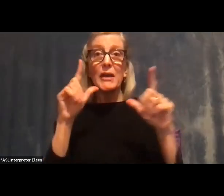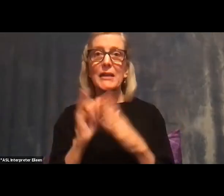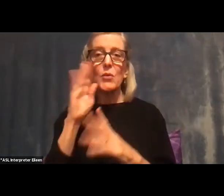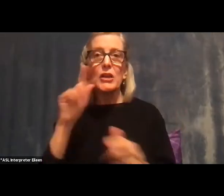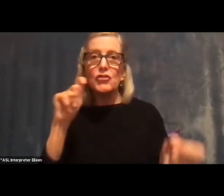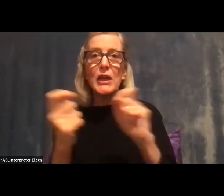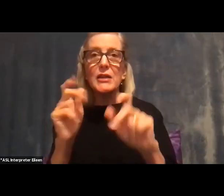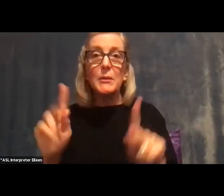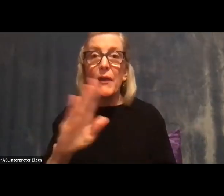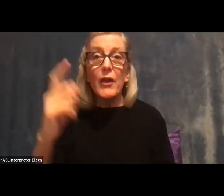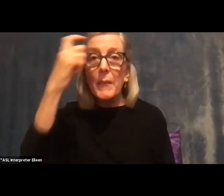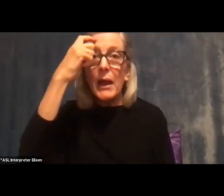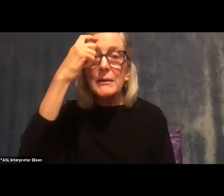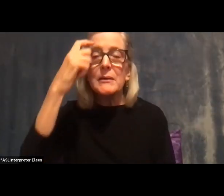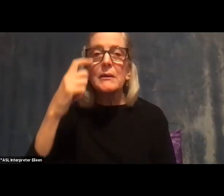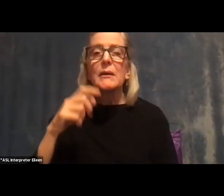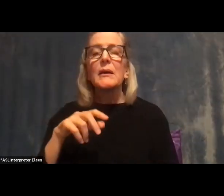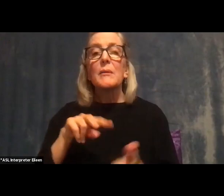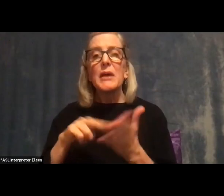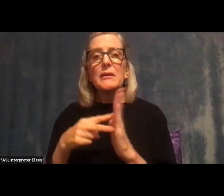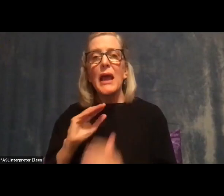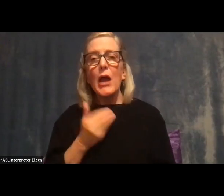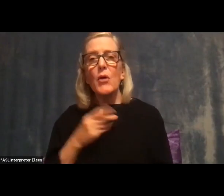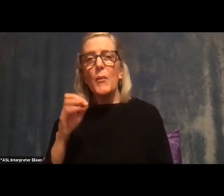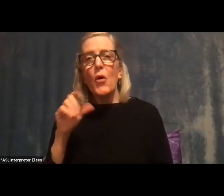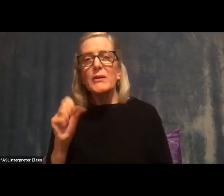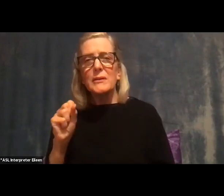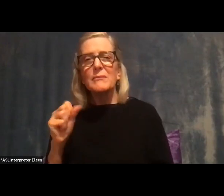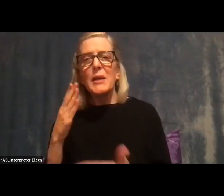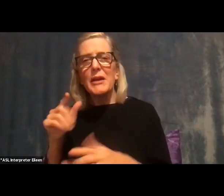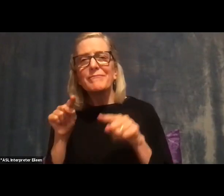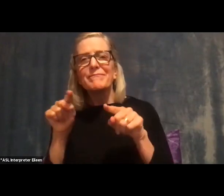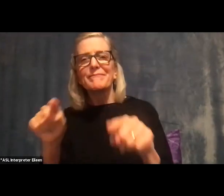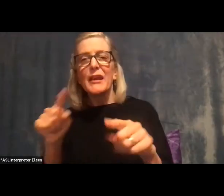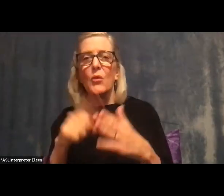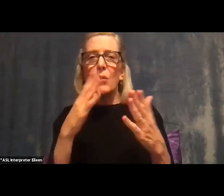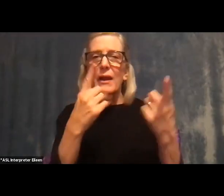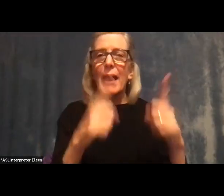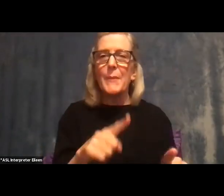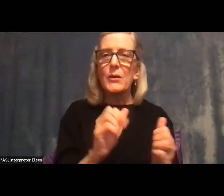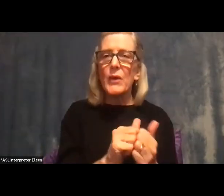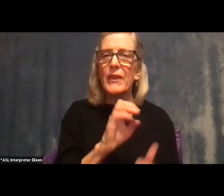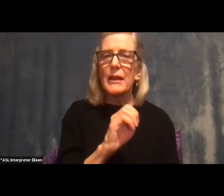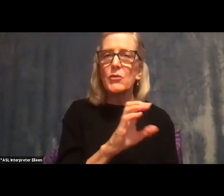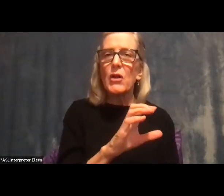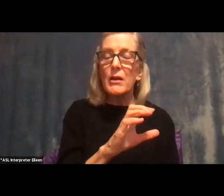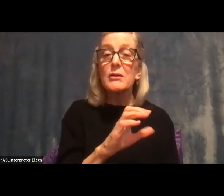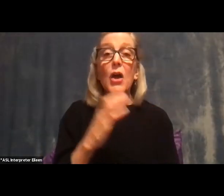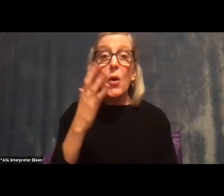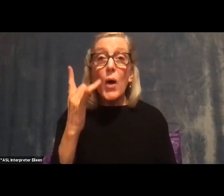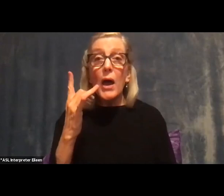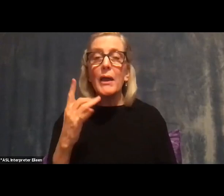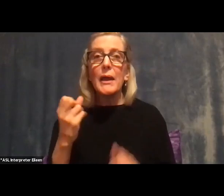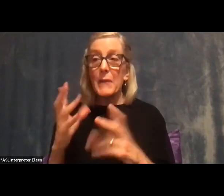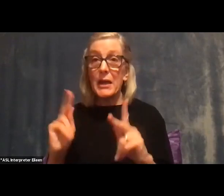vastly different than what we're seeing in the polls. If for no other reason than so many people have already voted and so many have already made up their minds. So